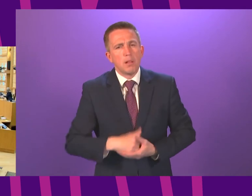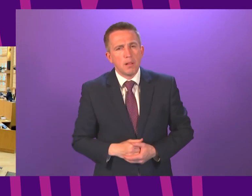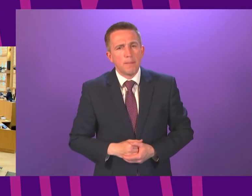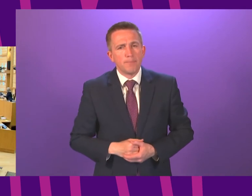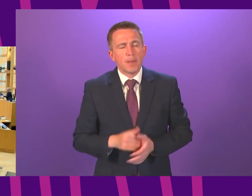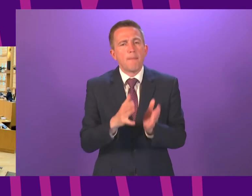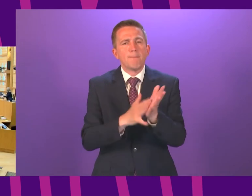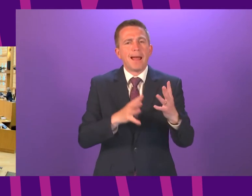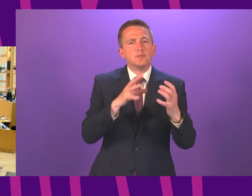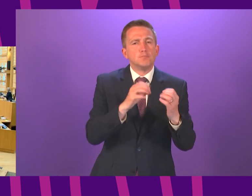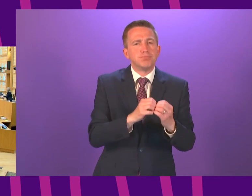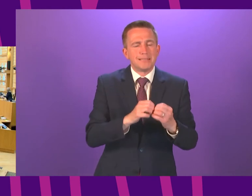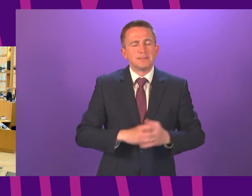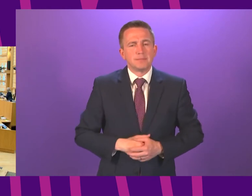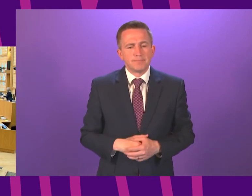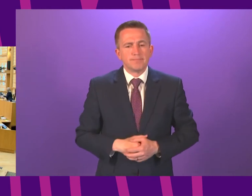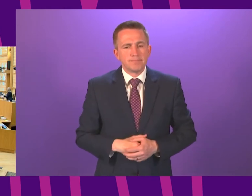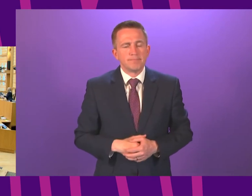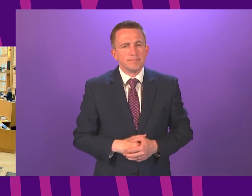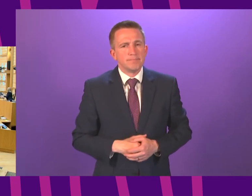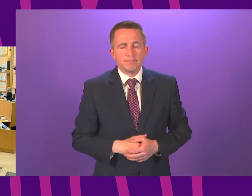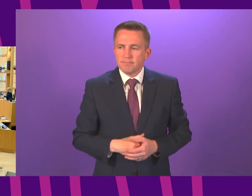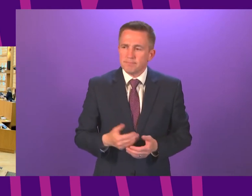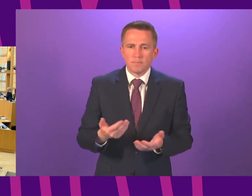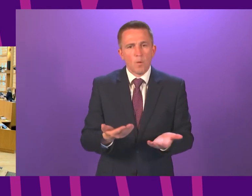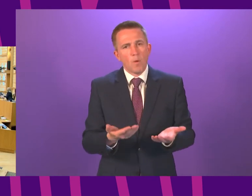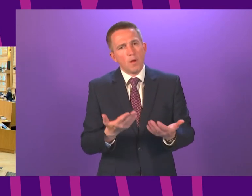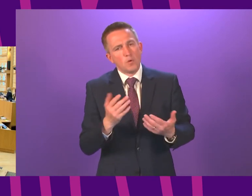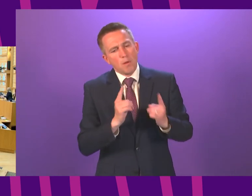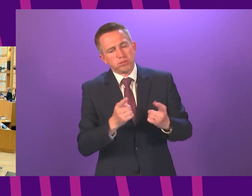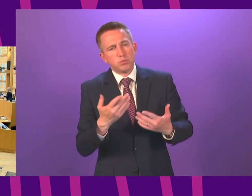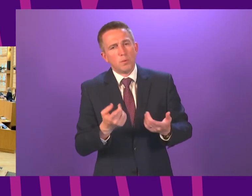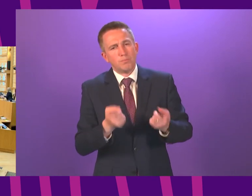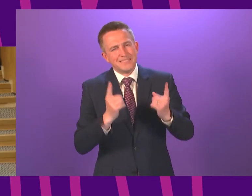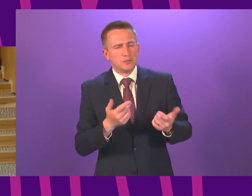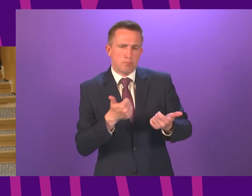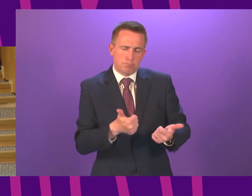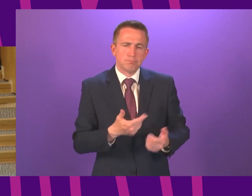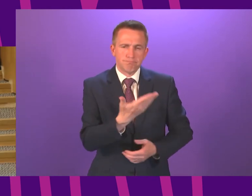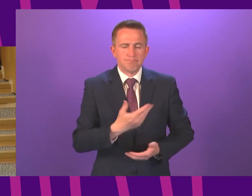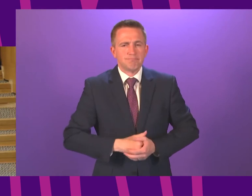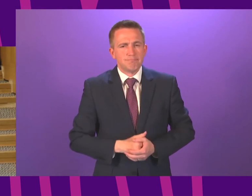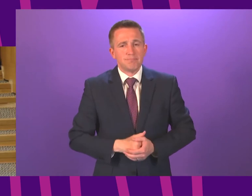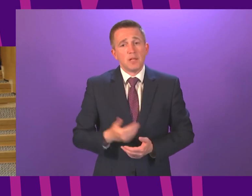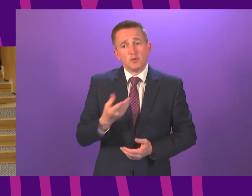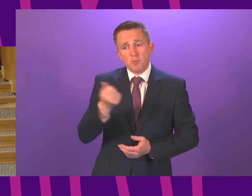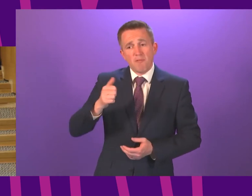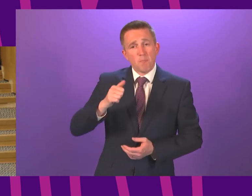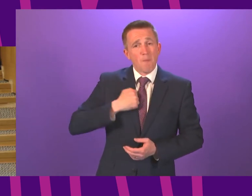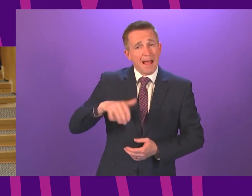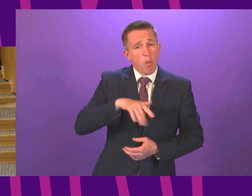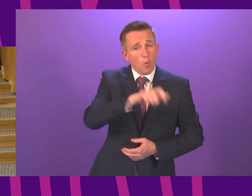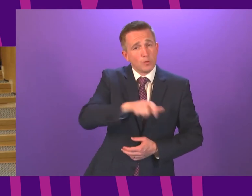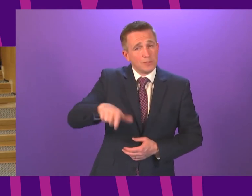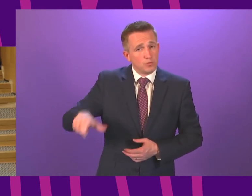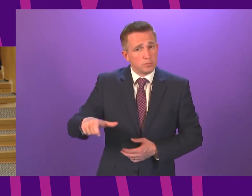Briggs to be followed by Christine Graham Thank you President and Officer and can I welcome you to your position First Minister I've been contacted by a number of constituents who have